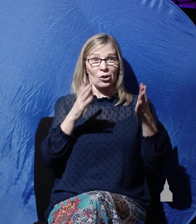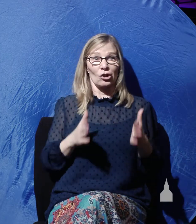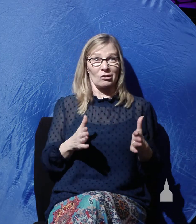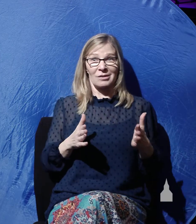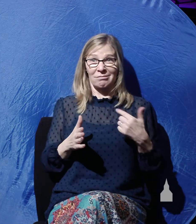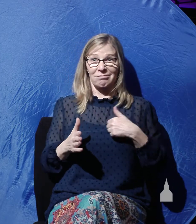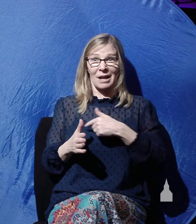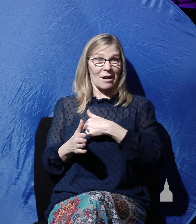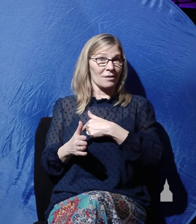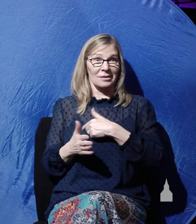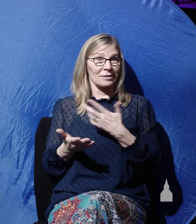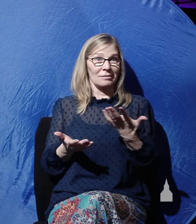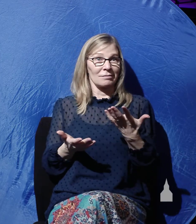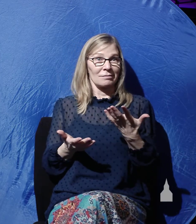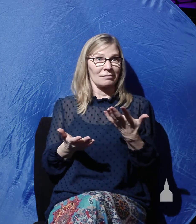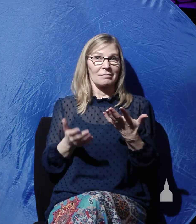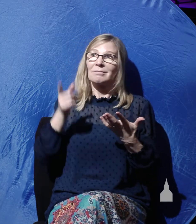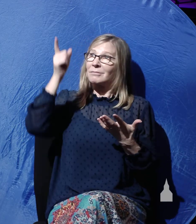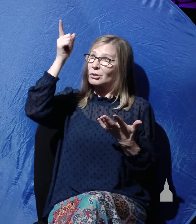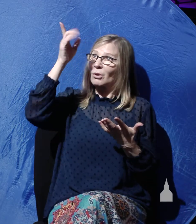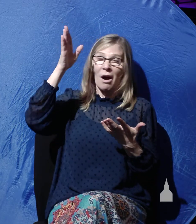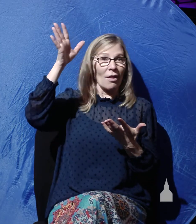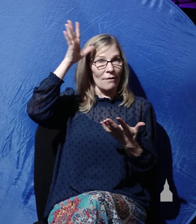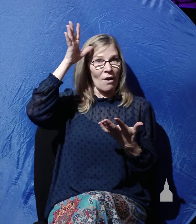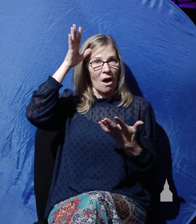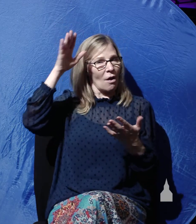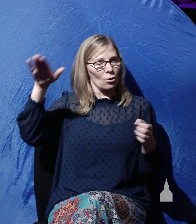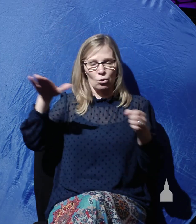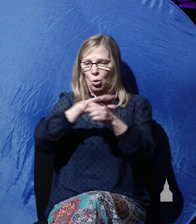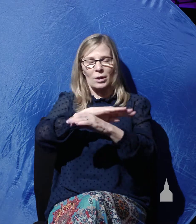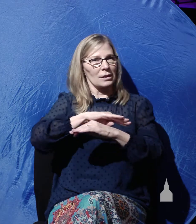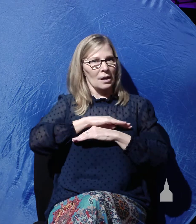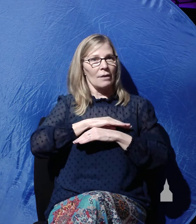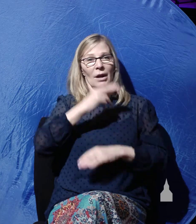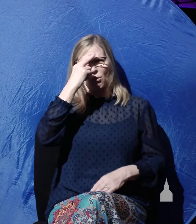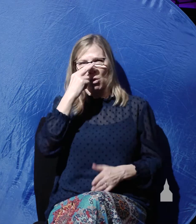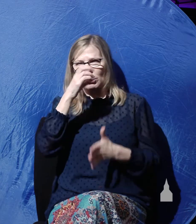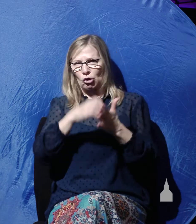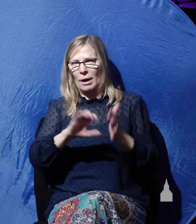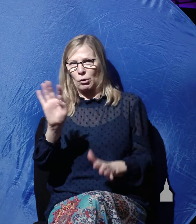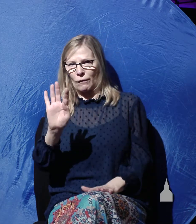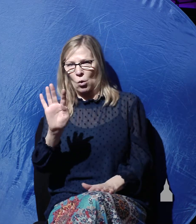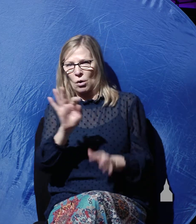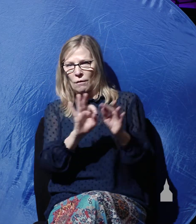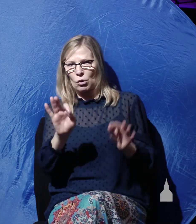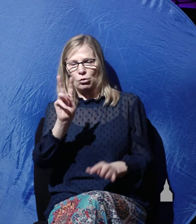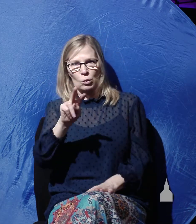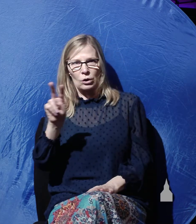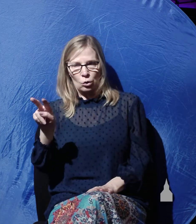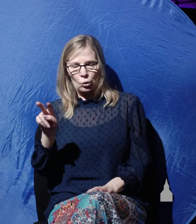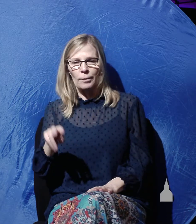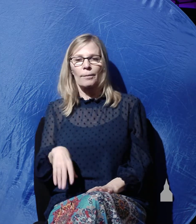Totally satisfied. Here's what we read in Romans chapter 4, starting in verse 22. The apostle Paul